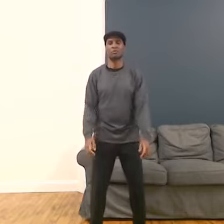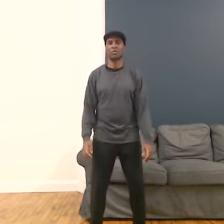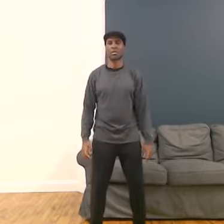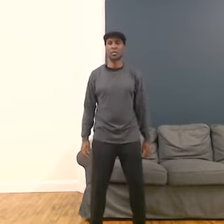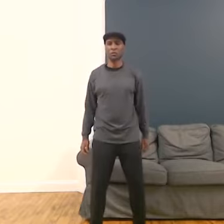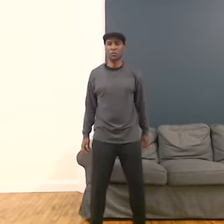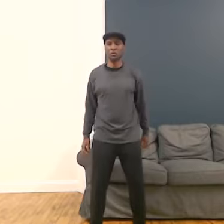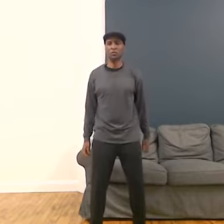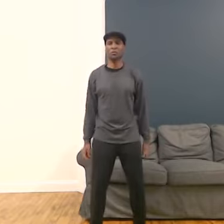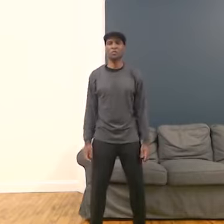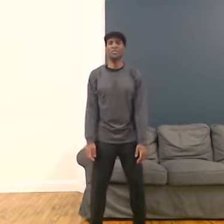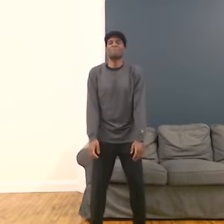Now reverse the movement.